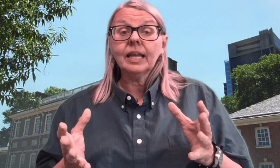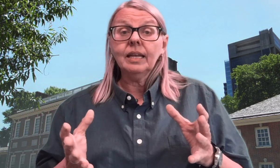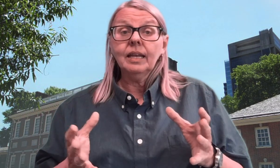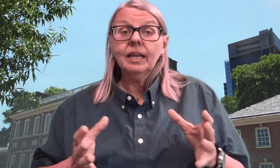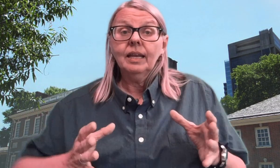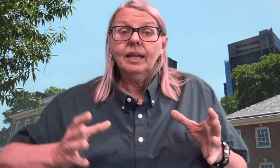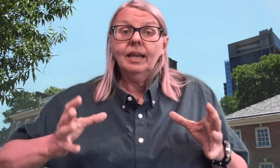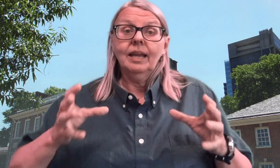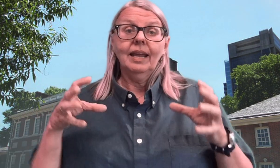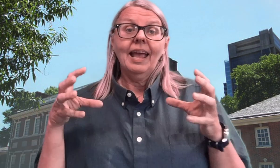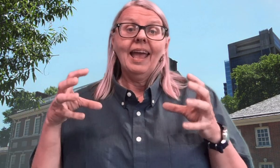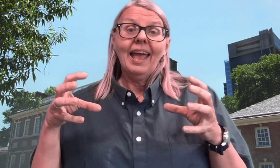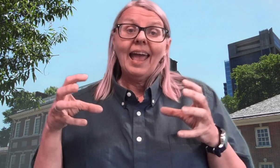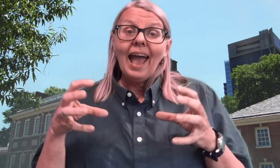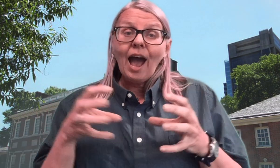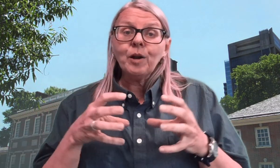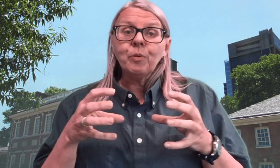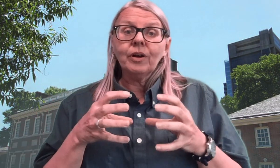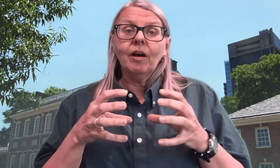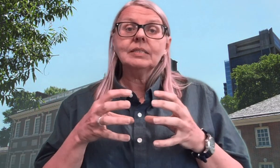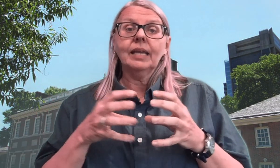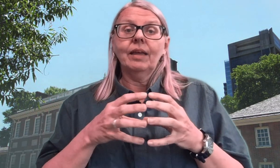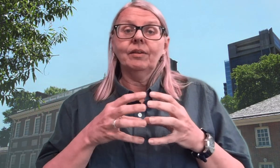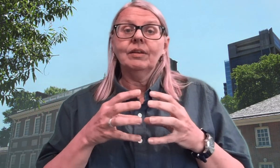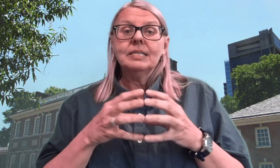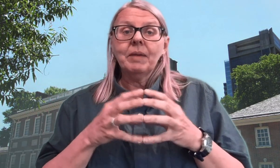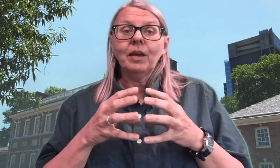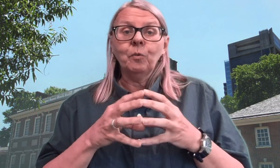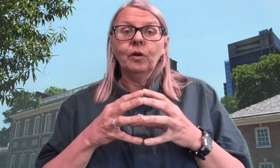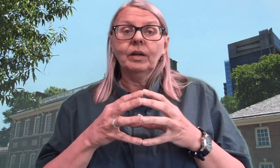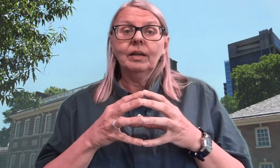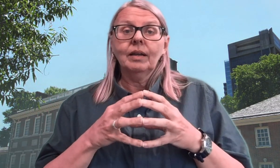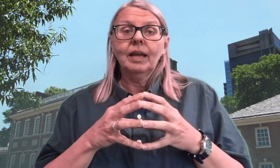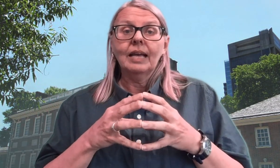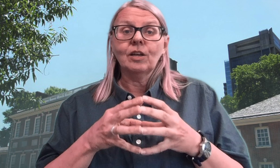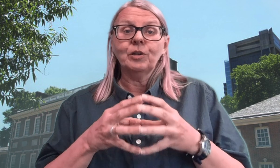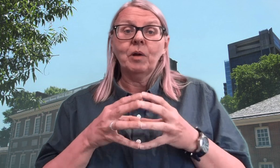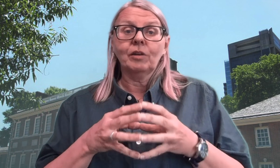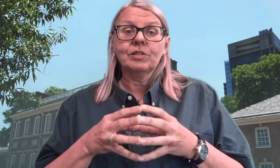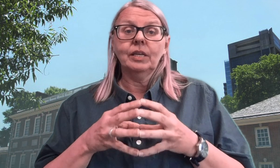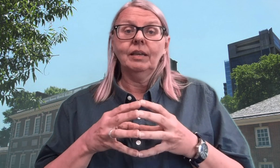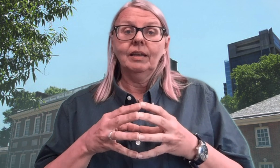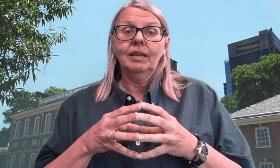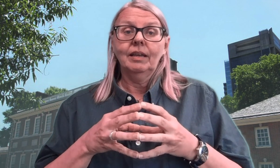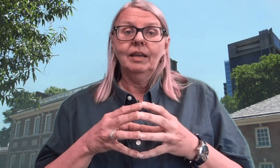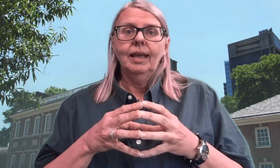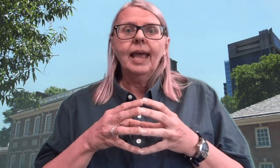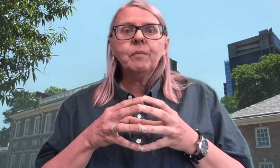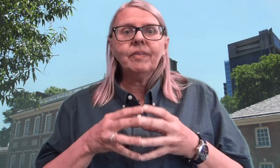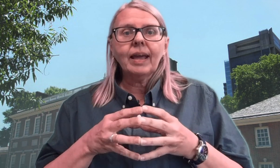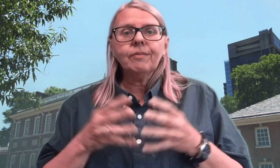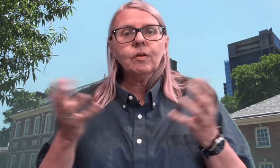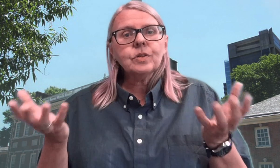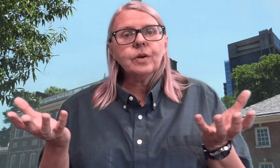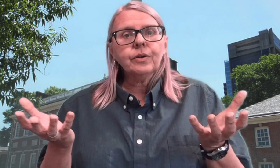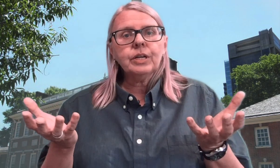how to put it all together to make it work as our democracy. And we've had it for 200 years.